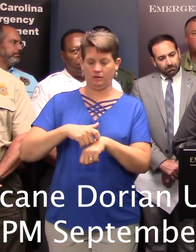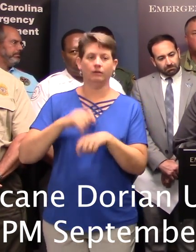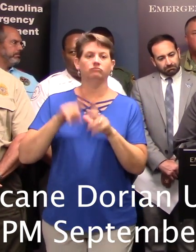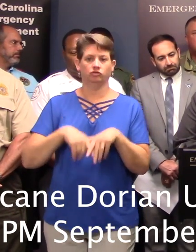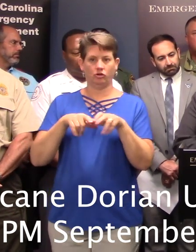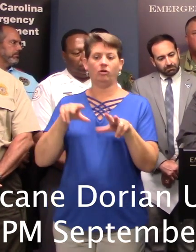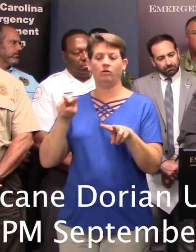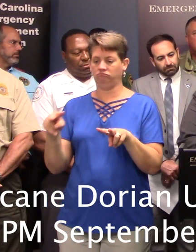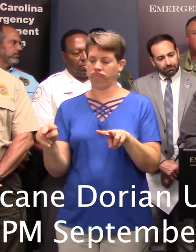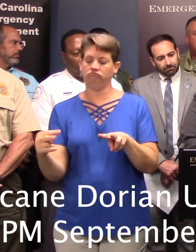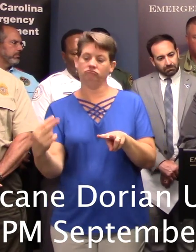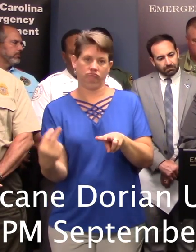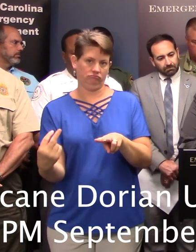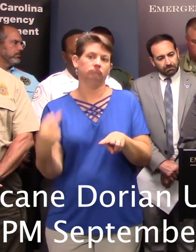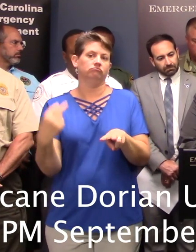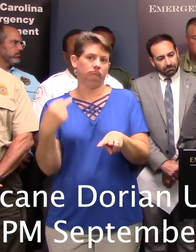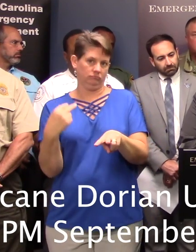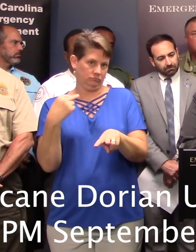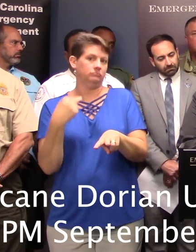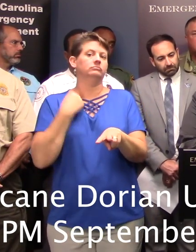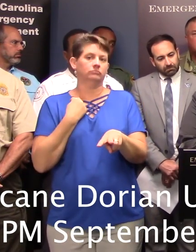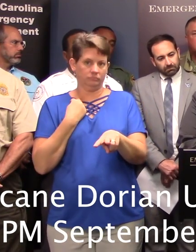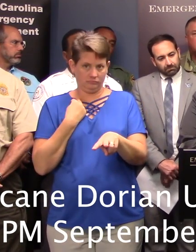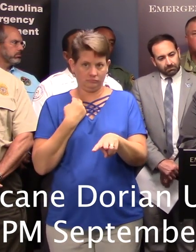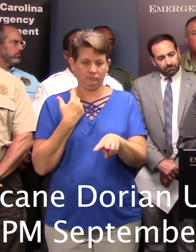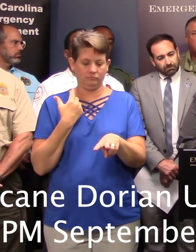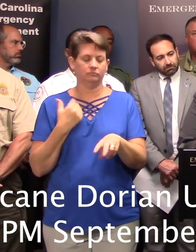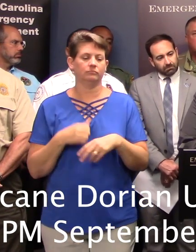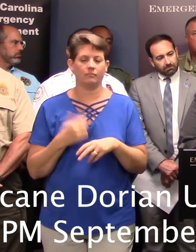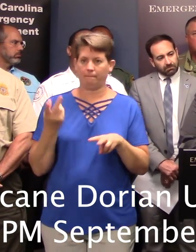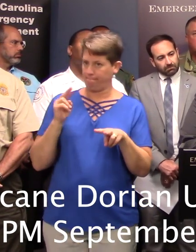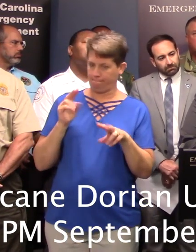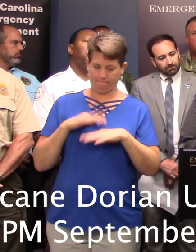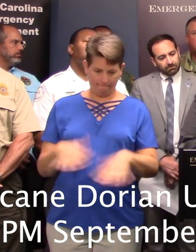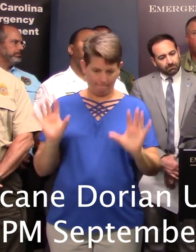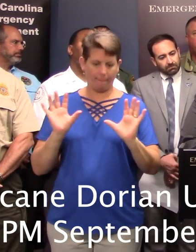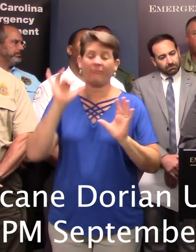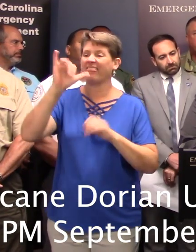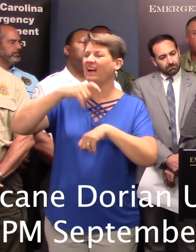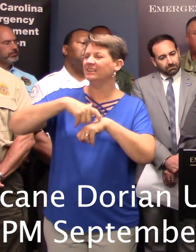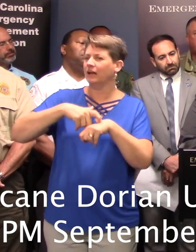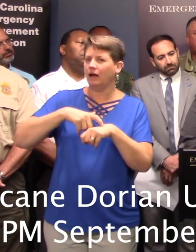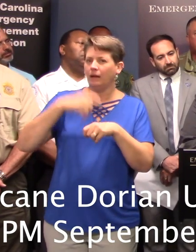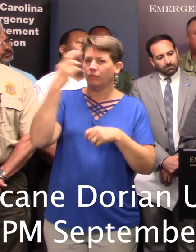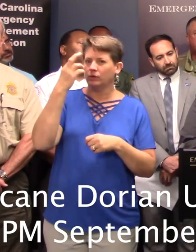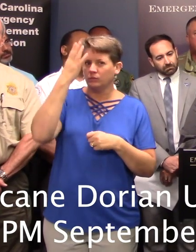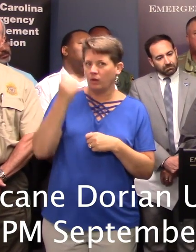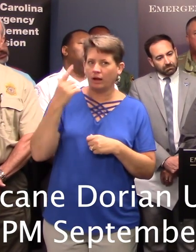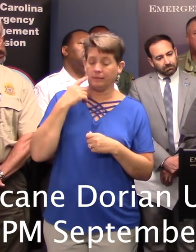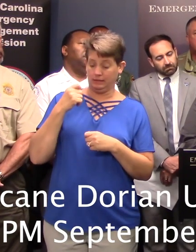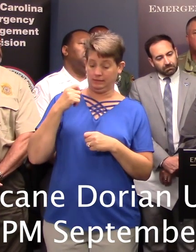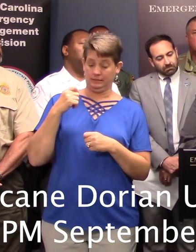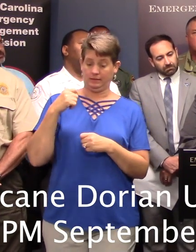that reversal on I-26. And that 2 p.m. extension was due based upon the fact that beginning at 9